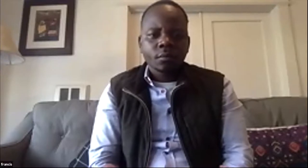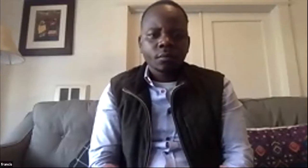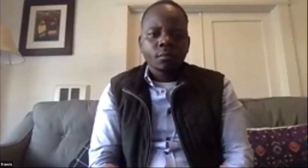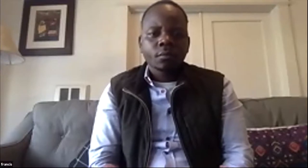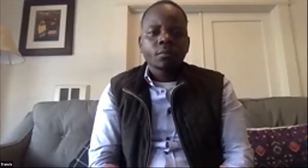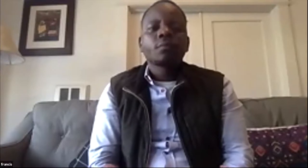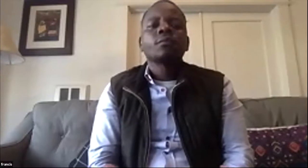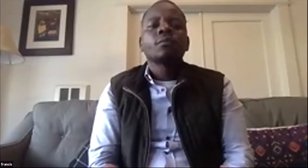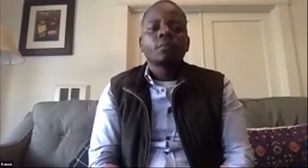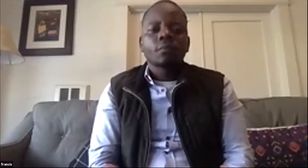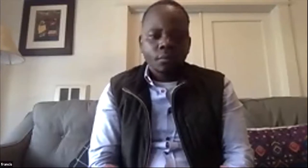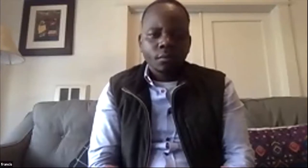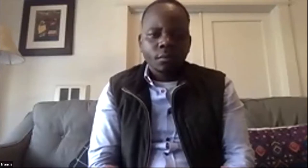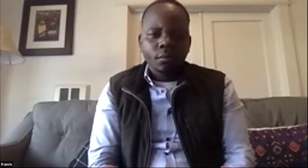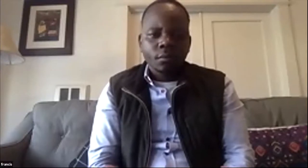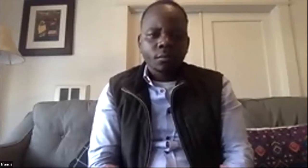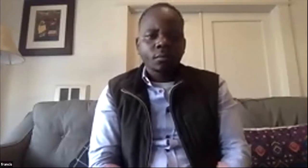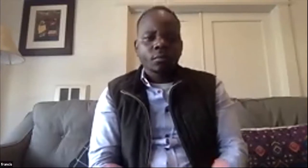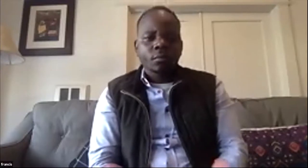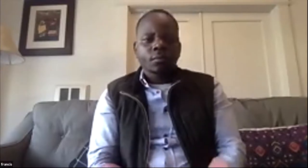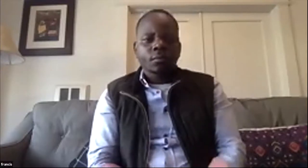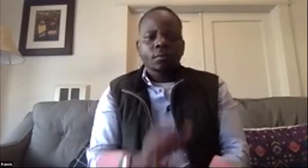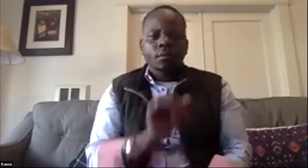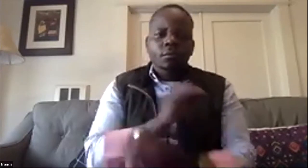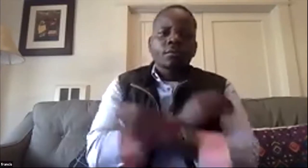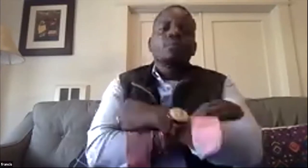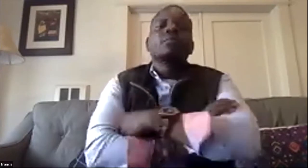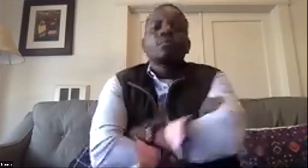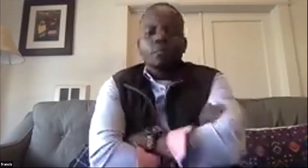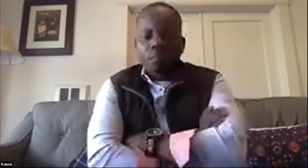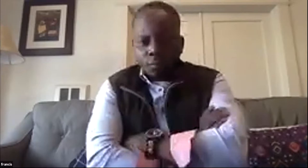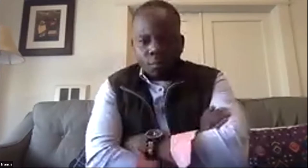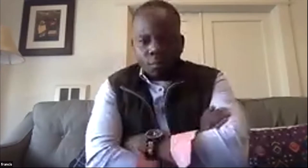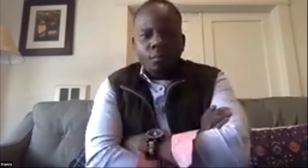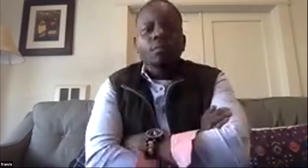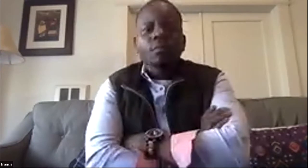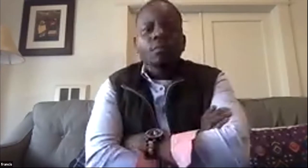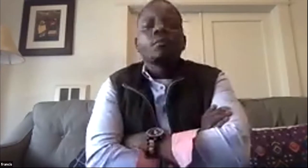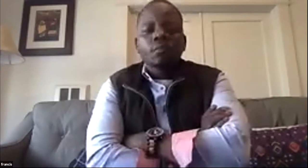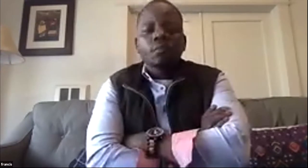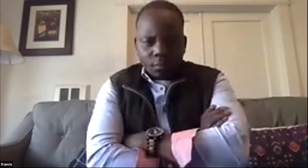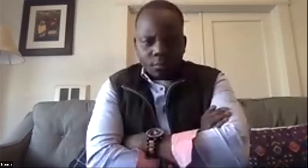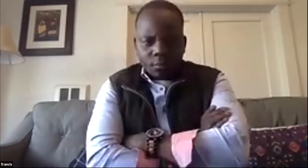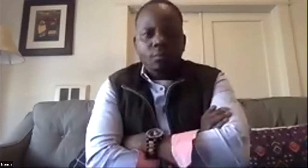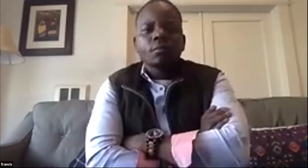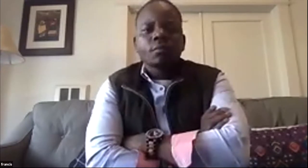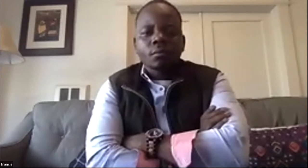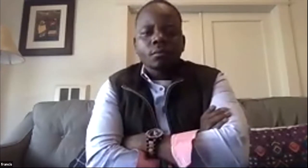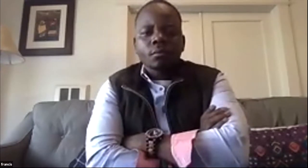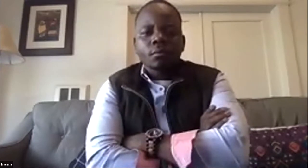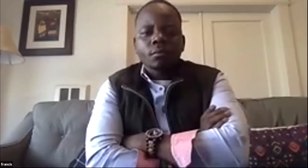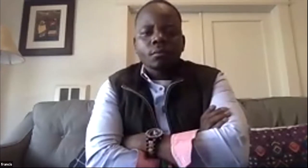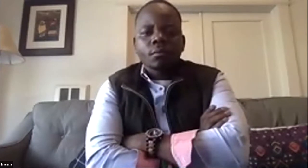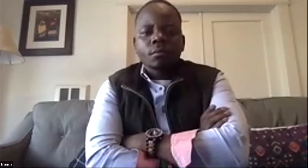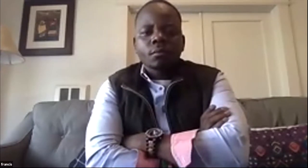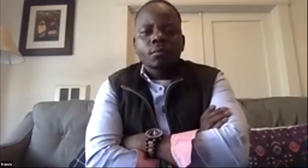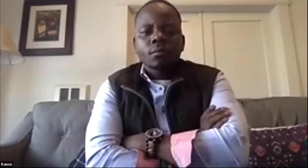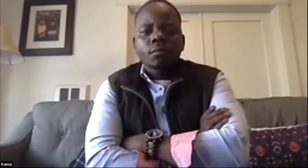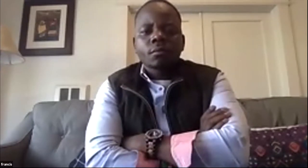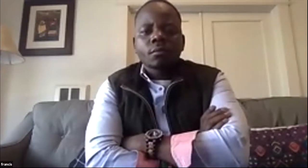the idea that you would have a continuity of care not just for treatment or or chronic things but